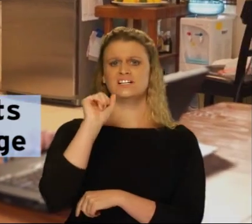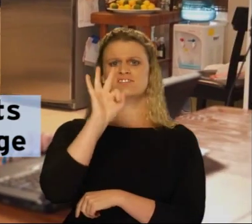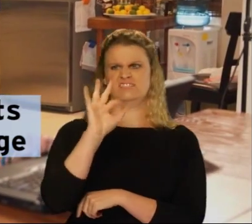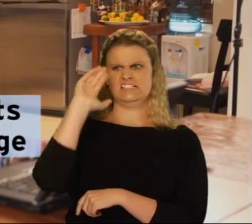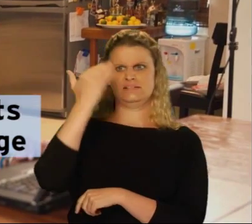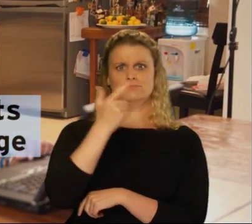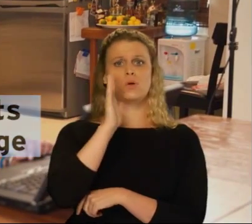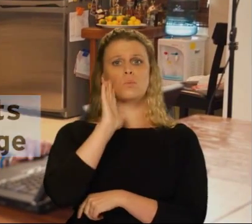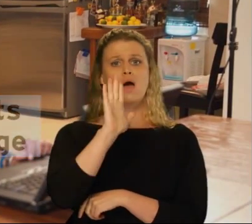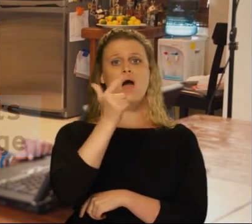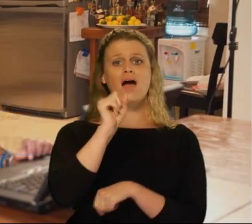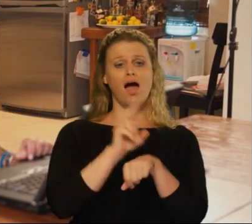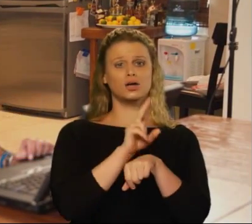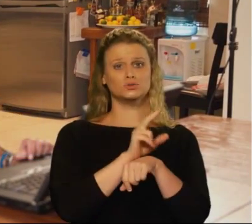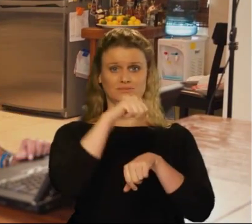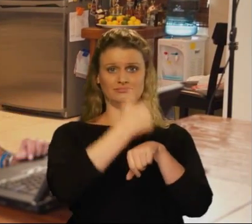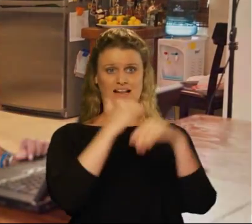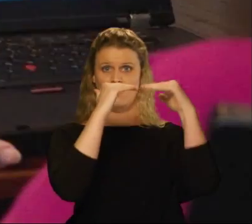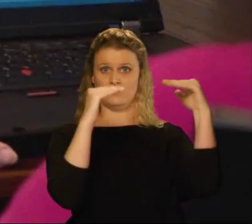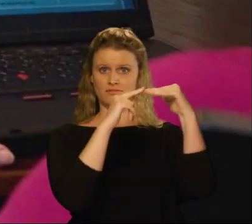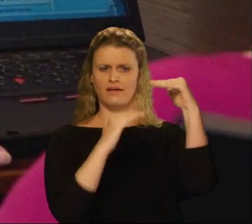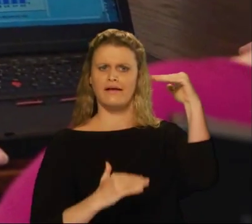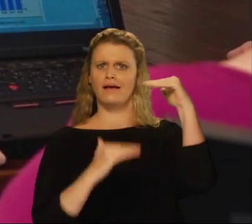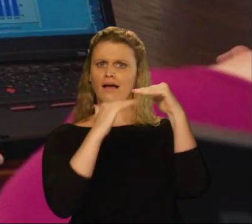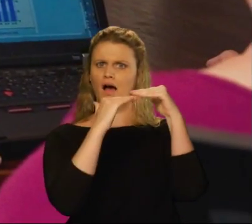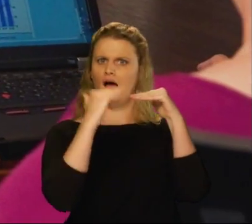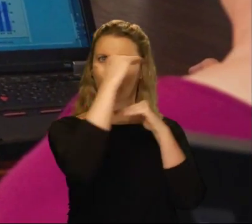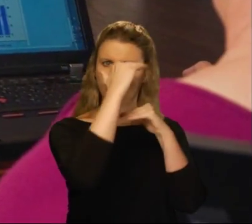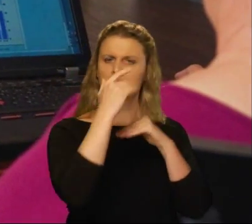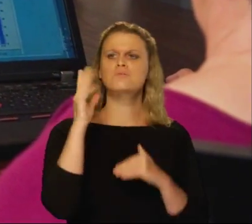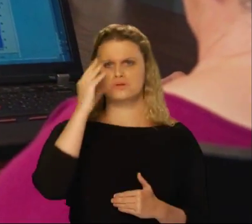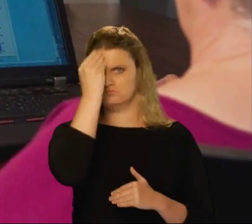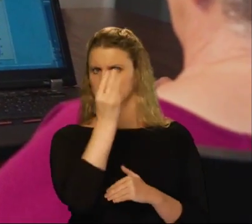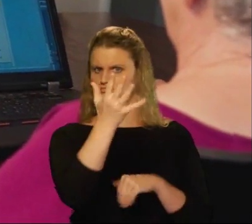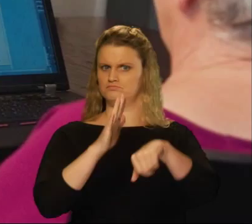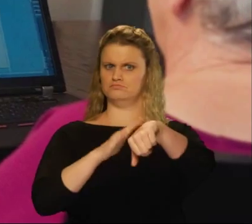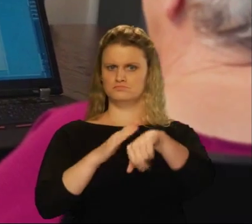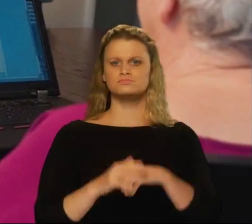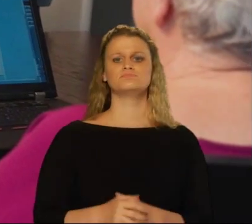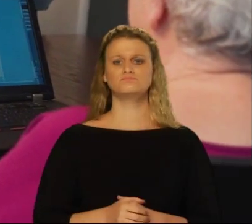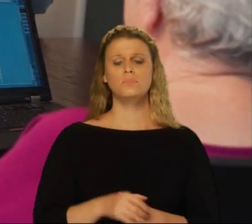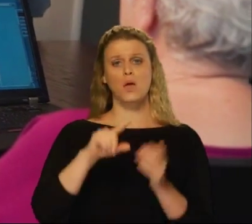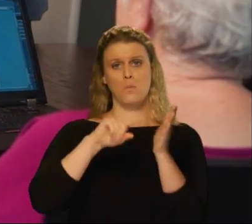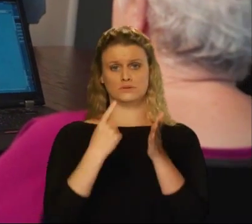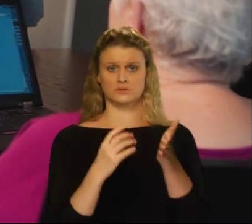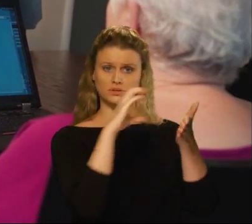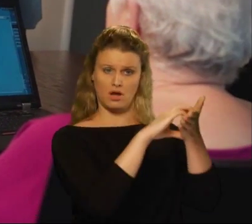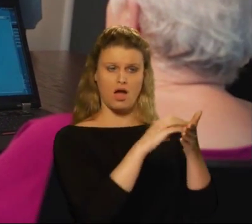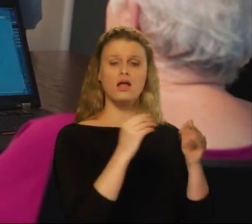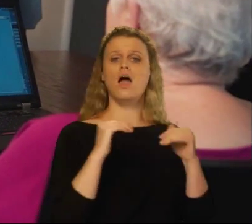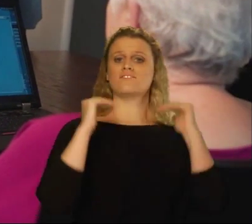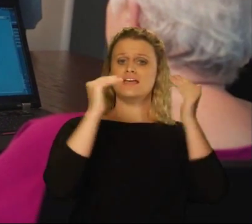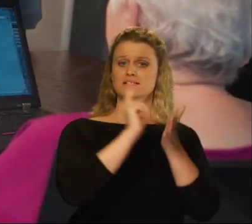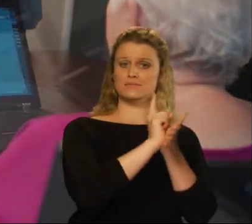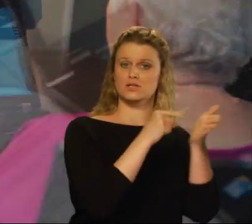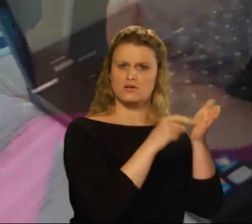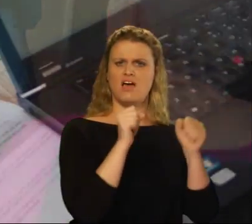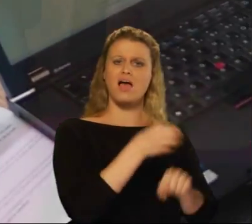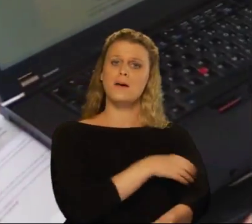exceed an amount you predetermine. Once installed, advanced meters can help empower customers with more frequent information